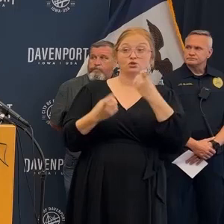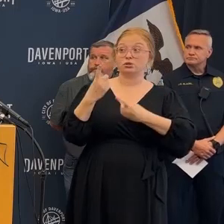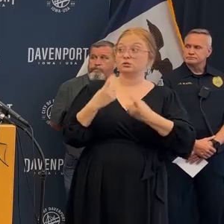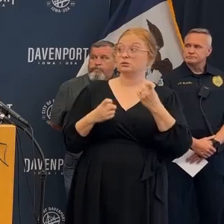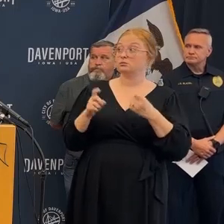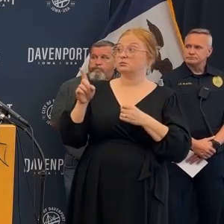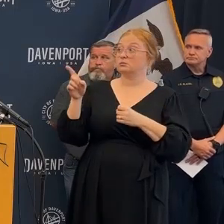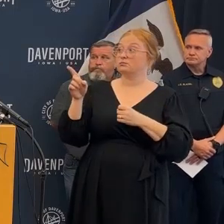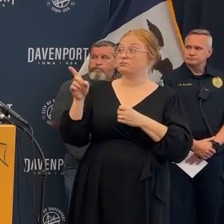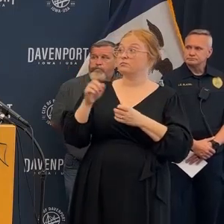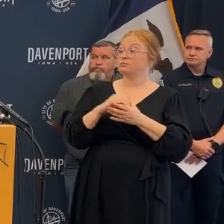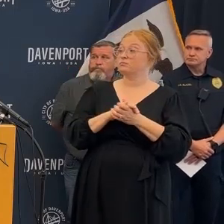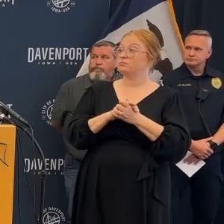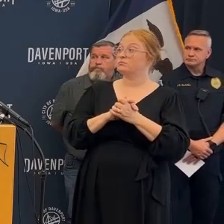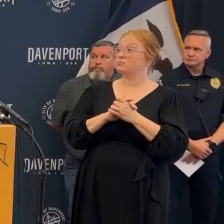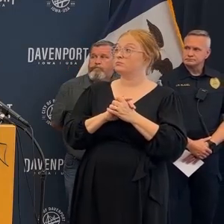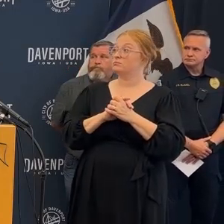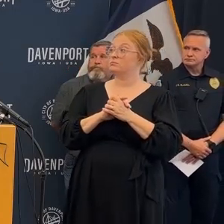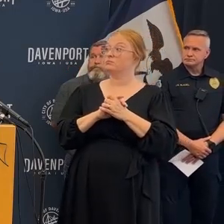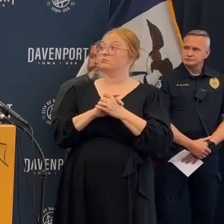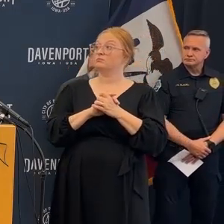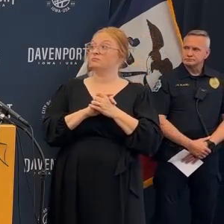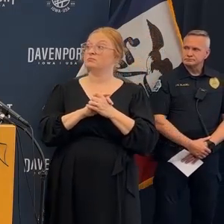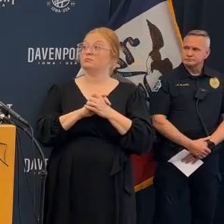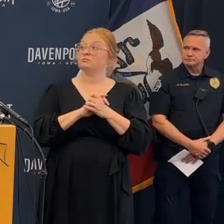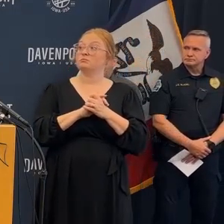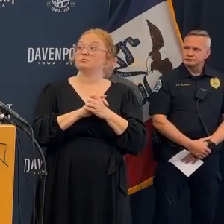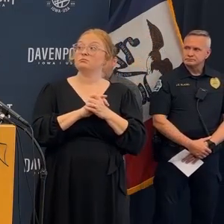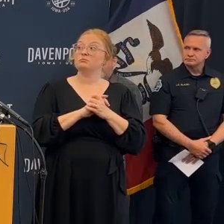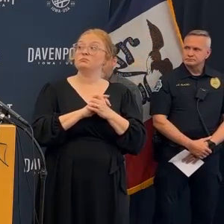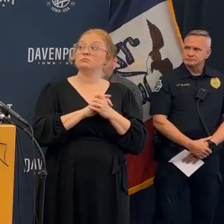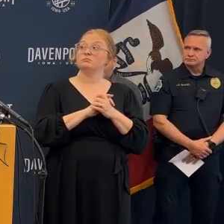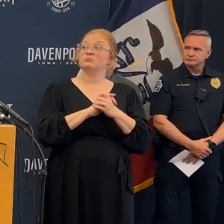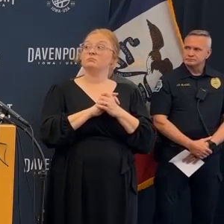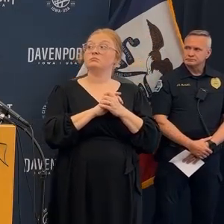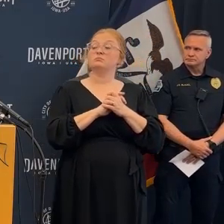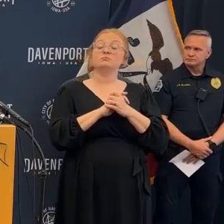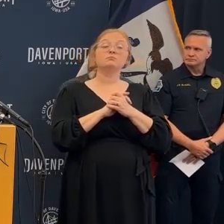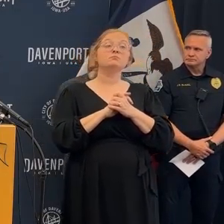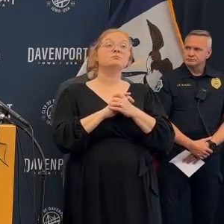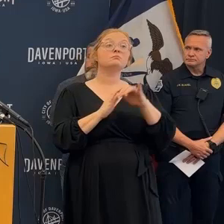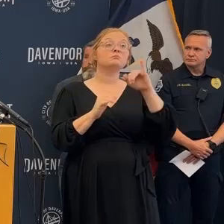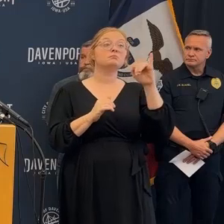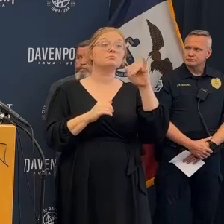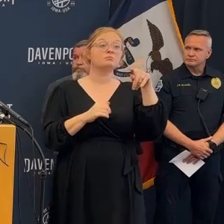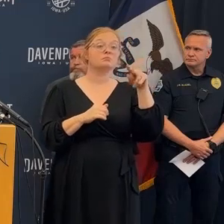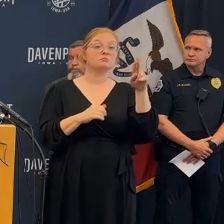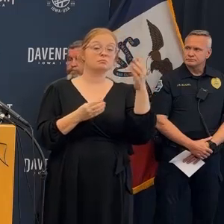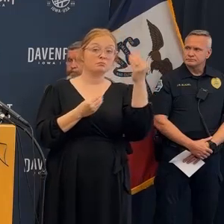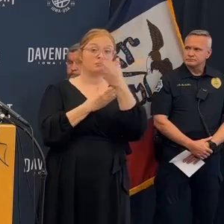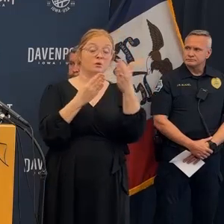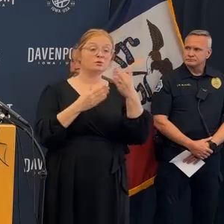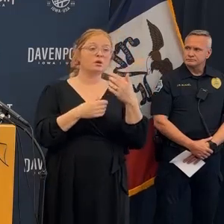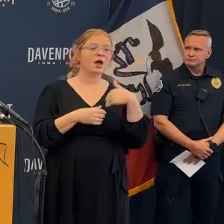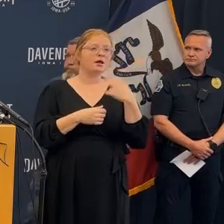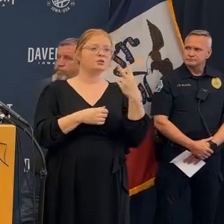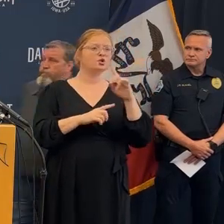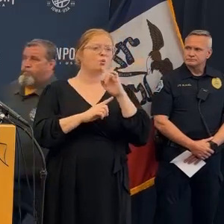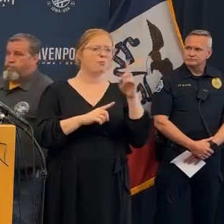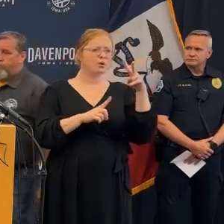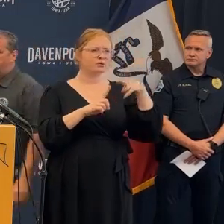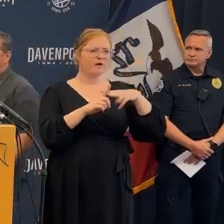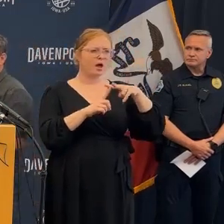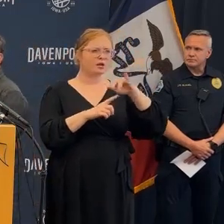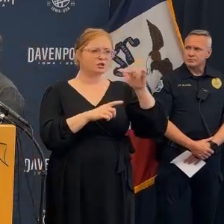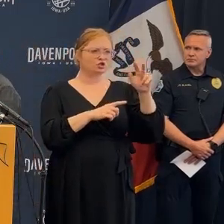multiple numbers and the scrutiny to make sure we get this right has been an intense test that they've been involved and so I'll go